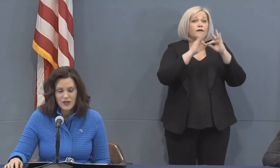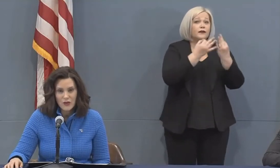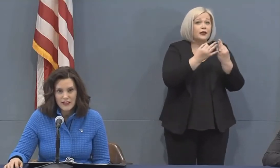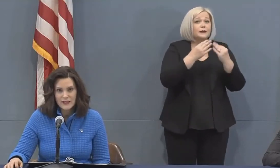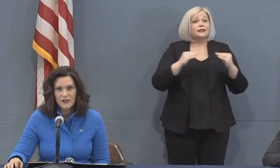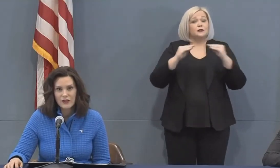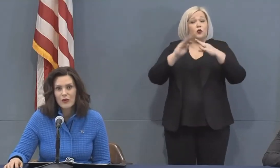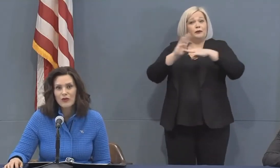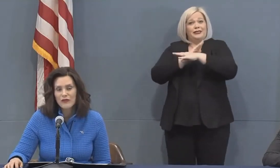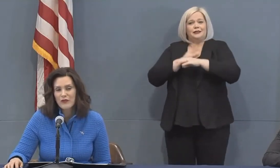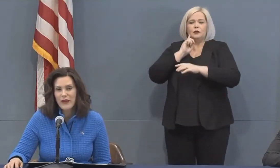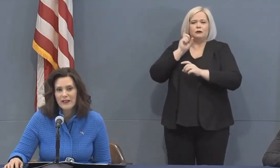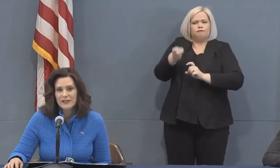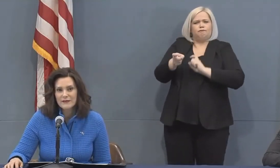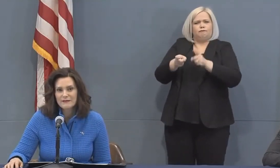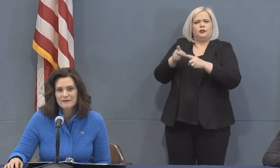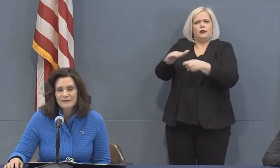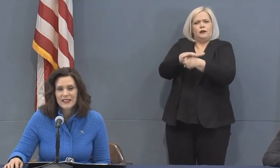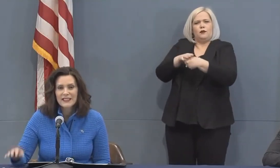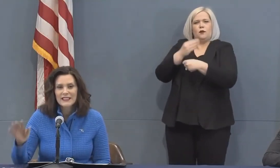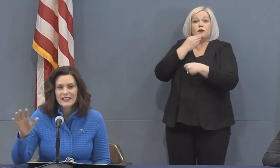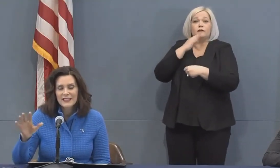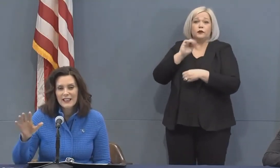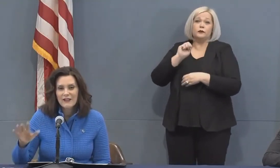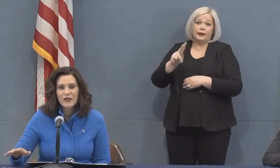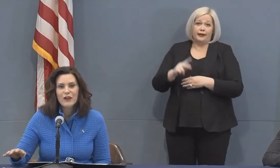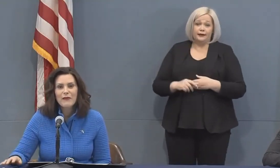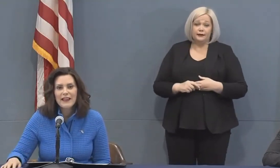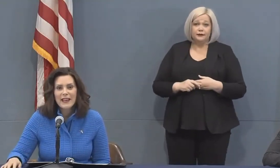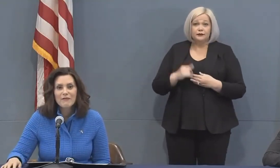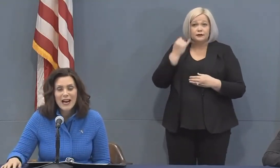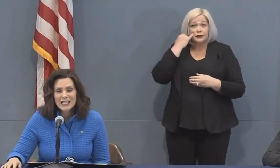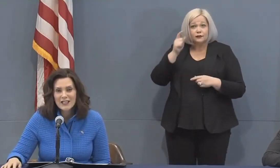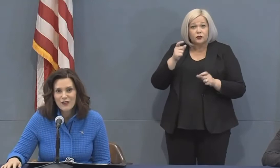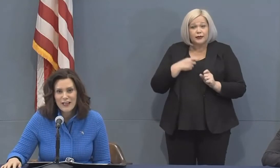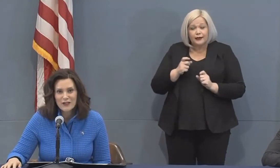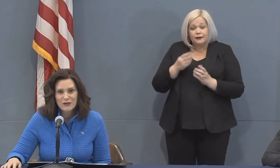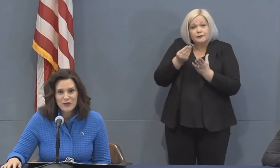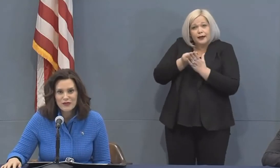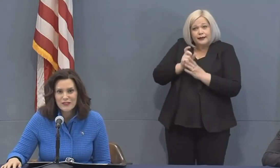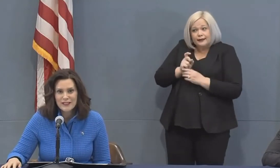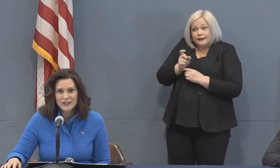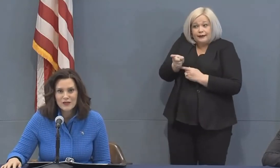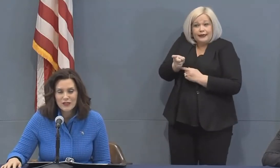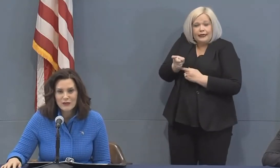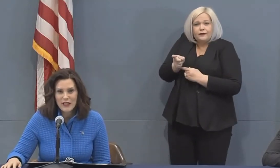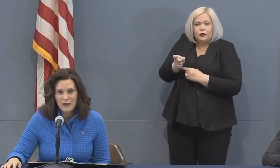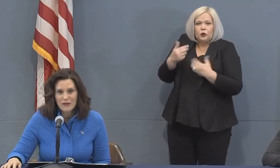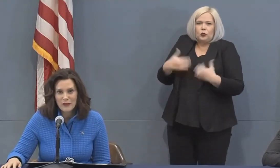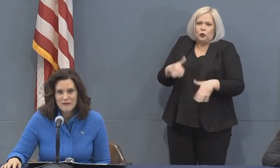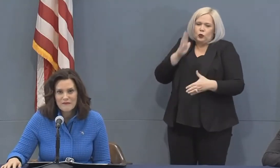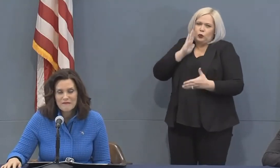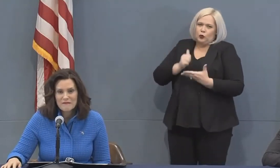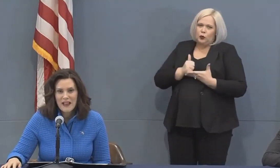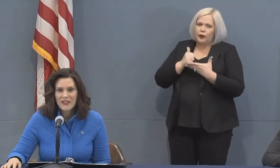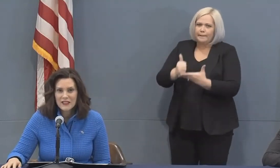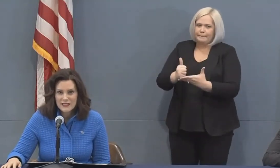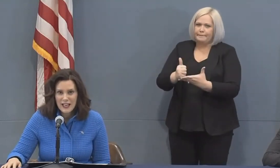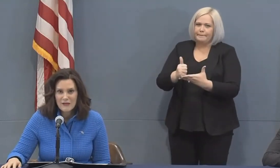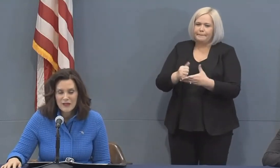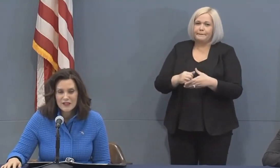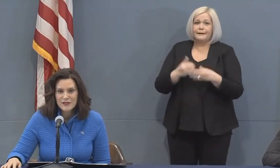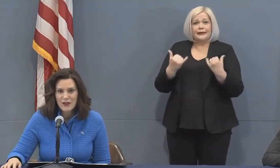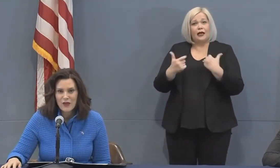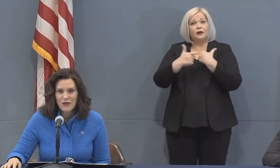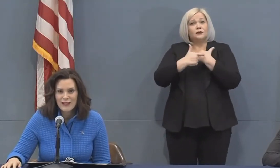chip in and donate to their local food banks. If you can make a monetary contribution, that's incredibly helpful. At